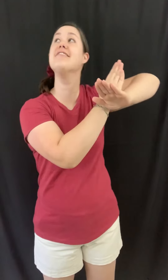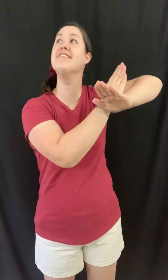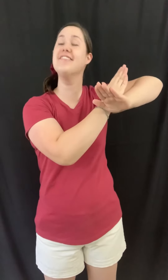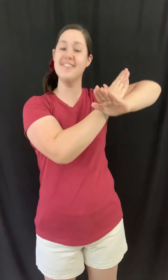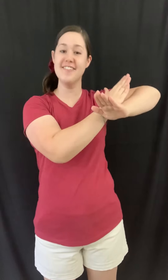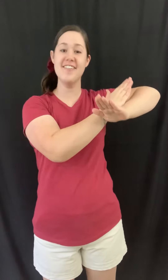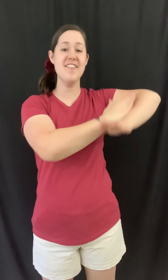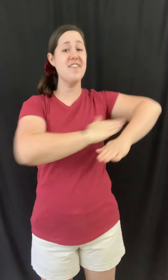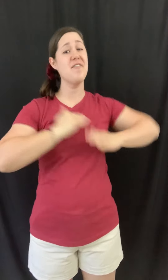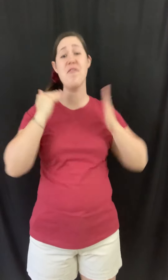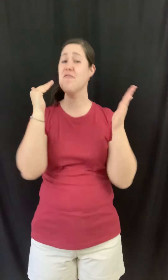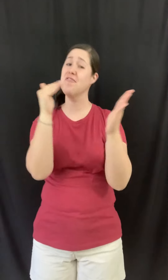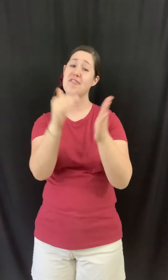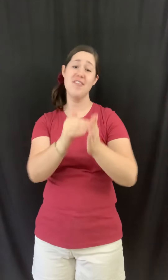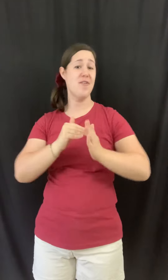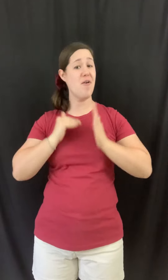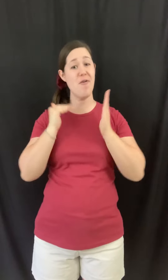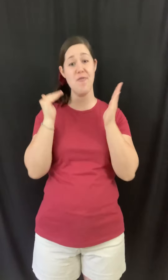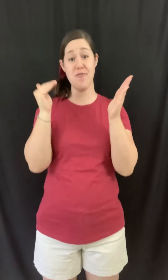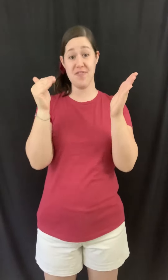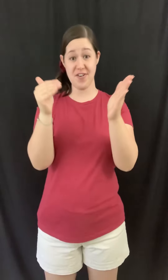over and over